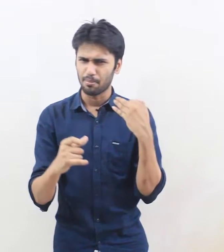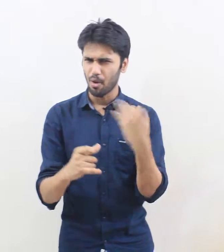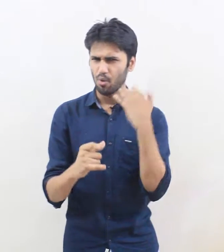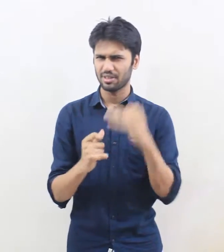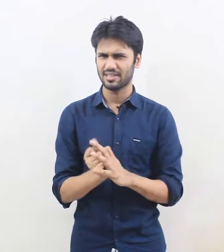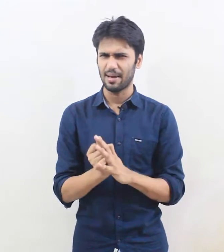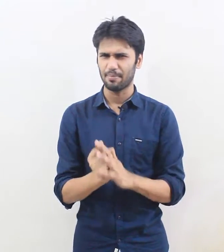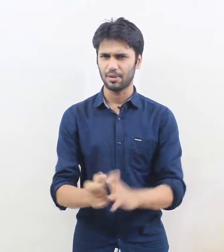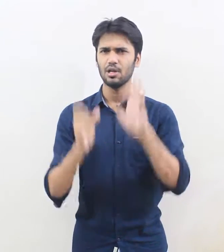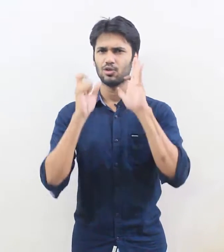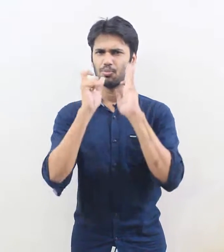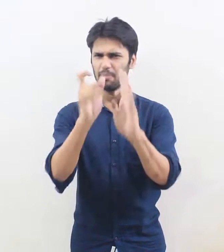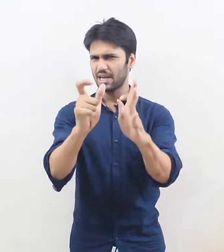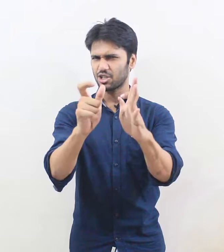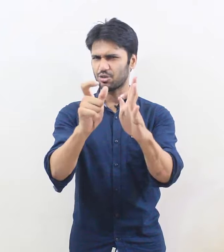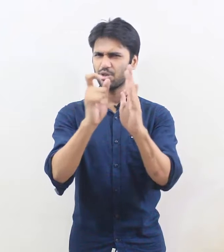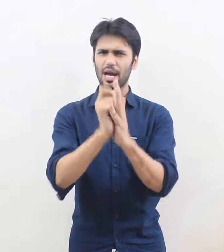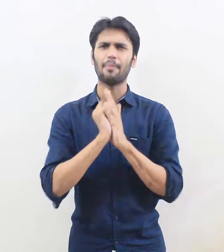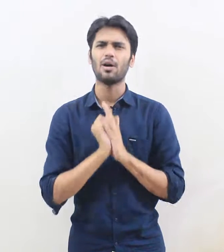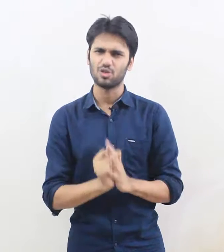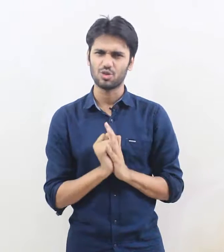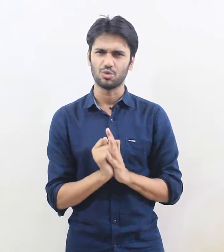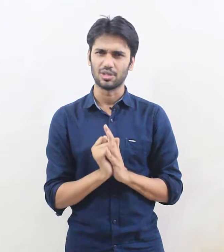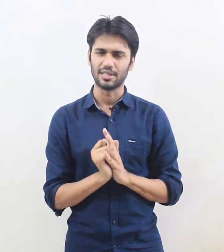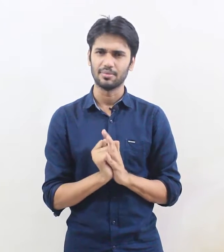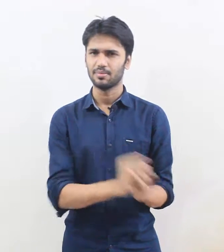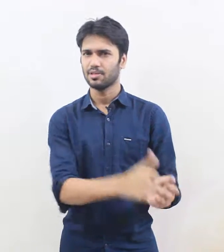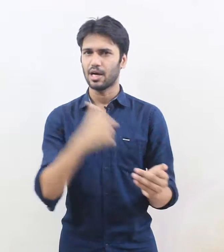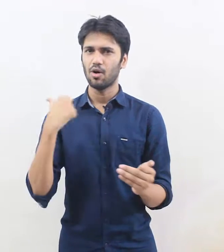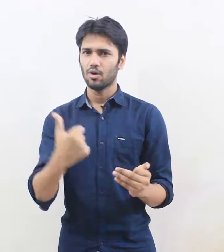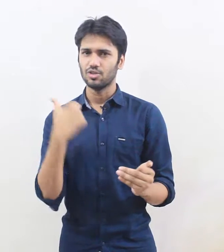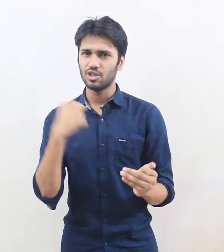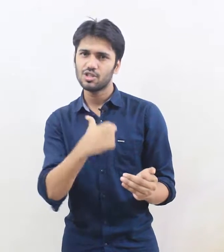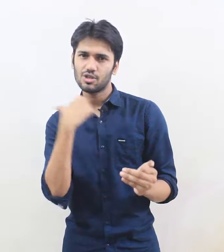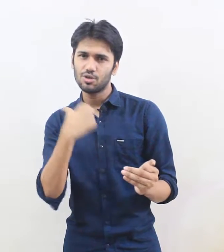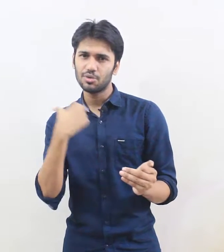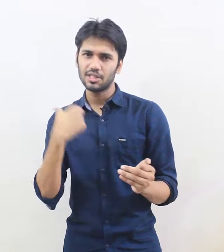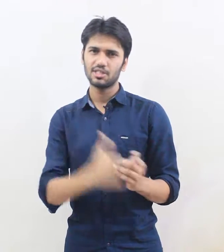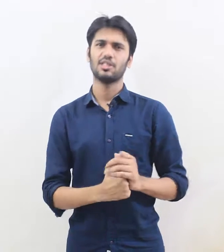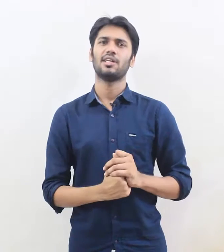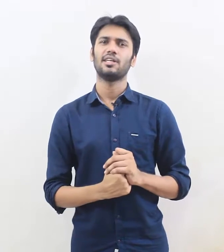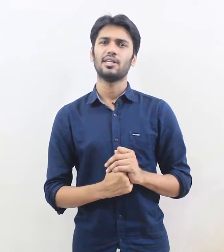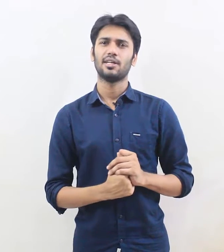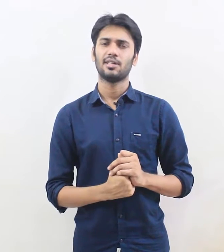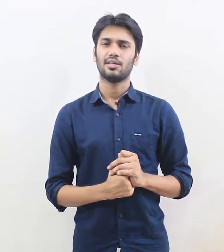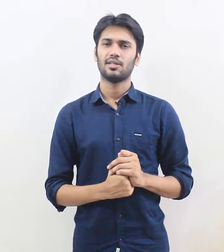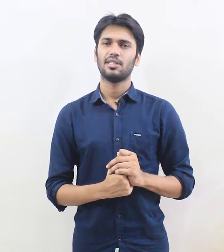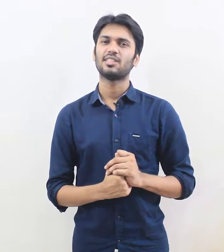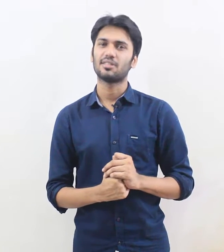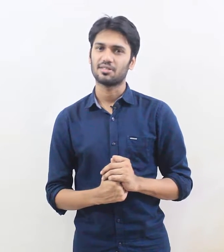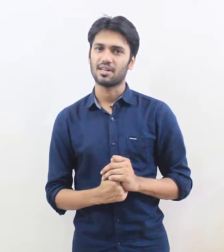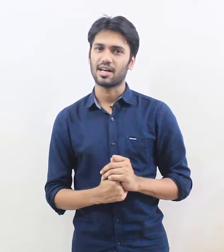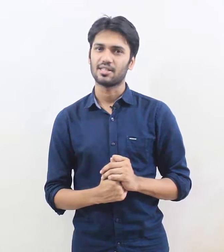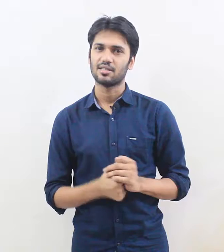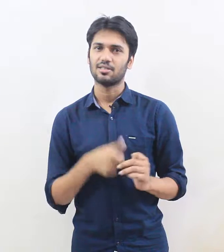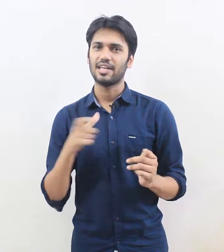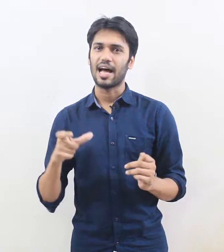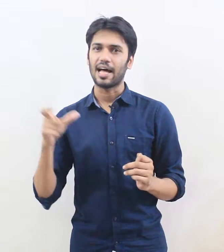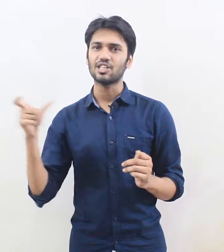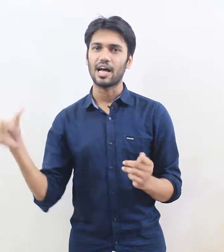some more example to make sure you have understood it now just do this exercise that